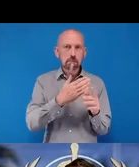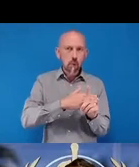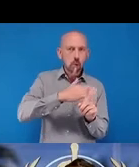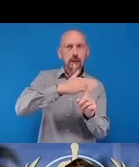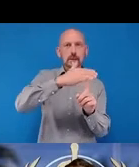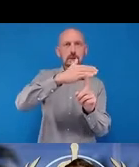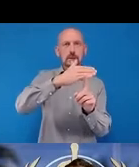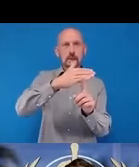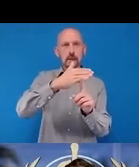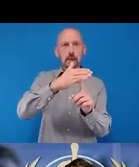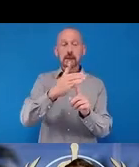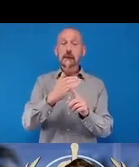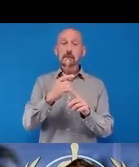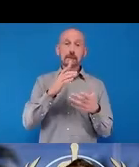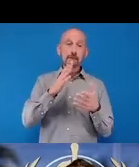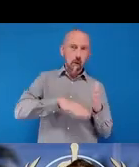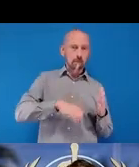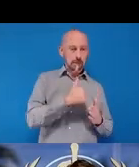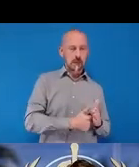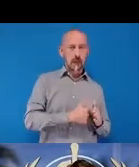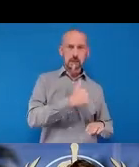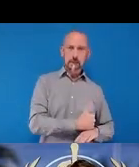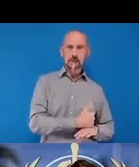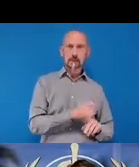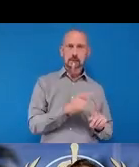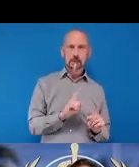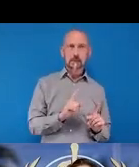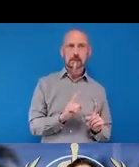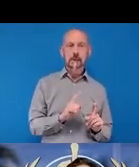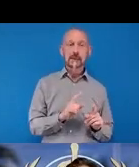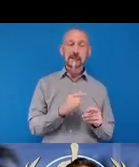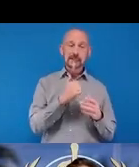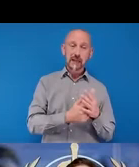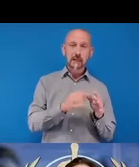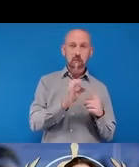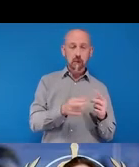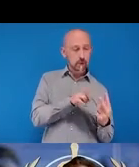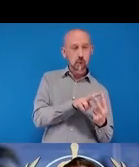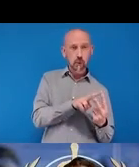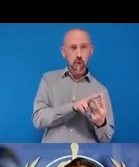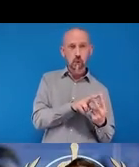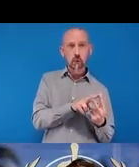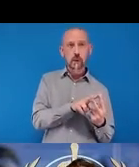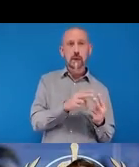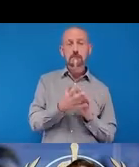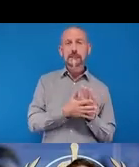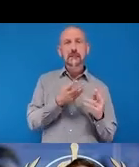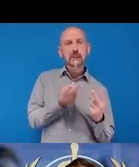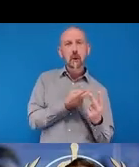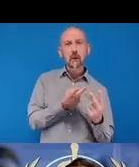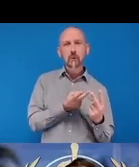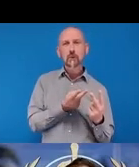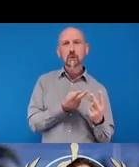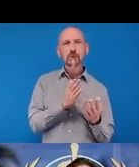because they are provide they are proxy for the